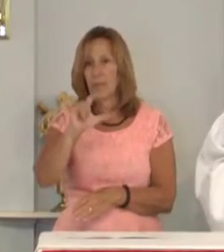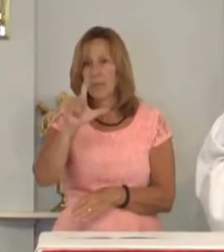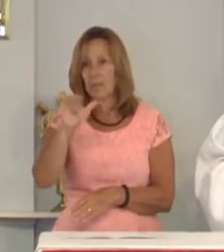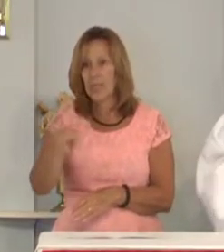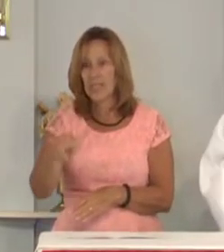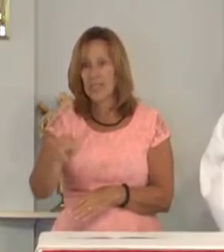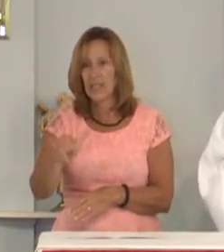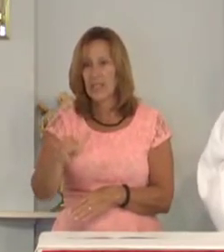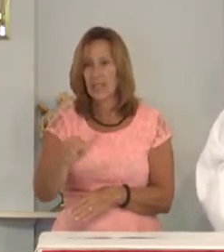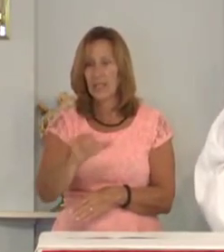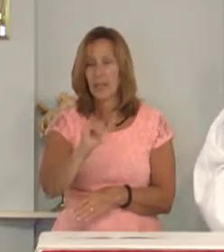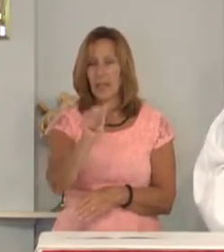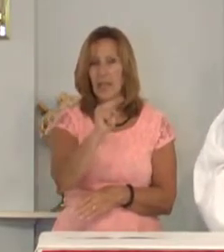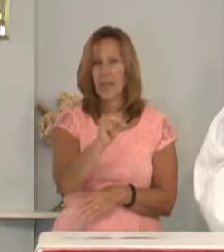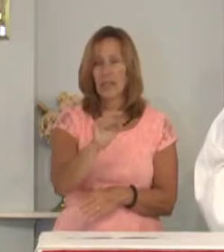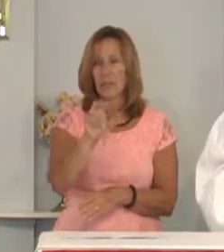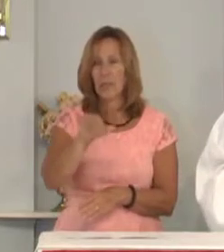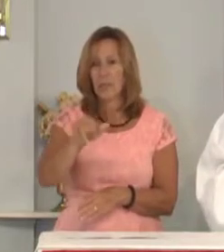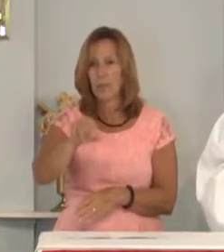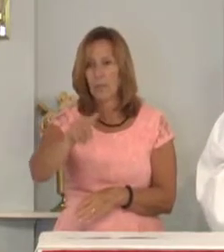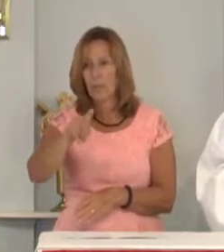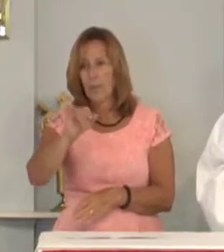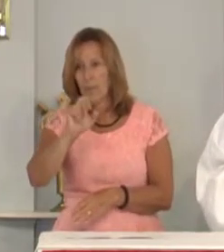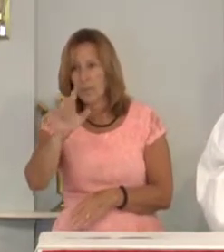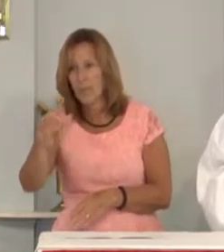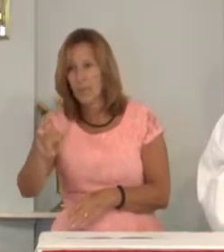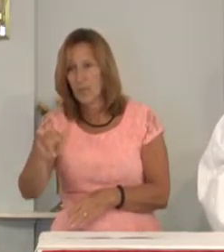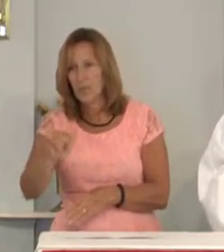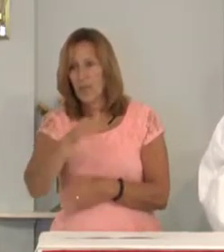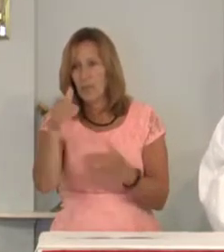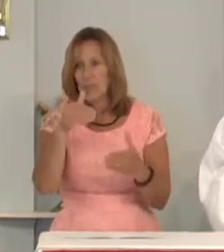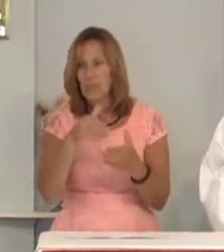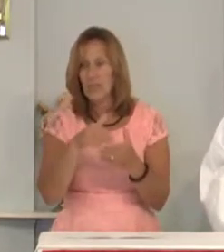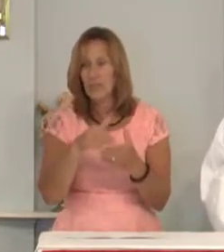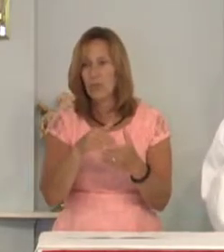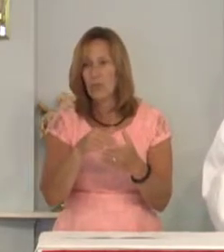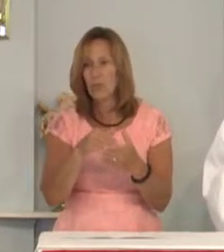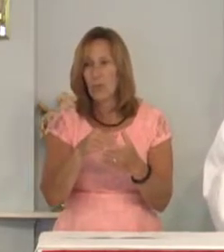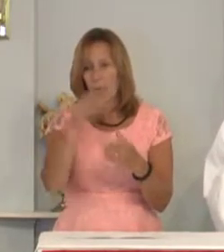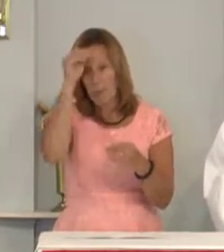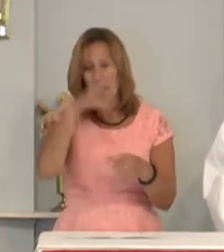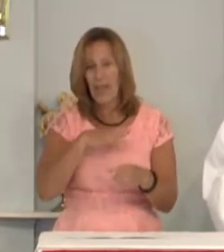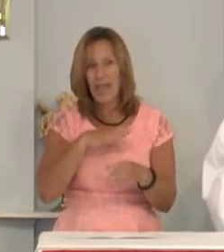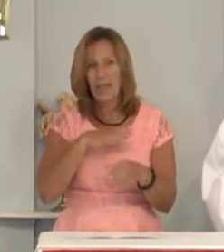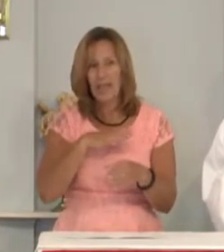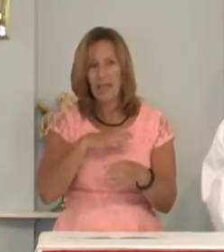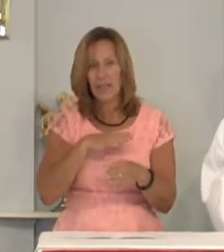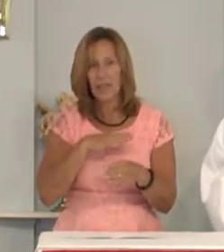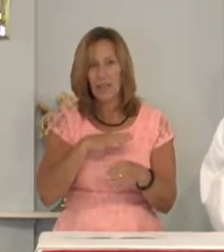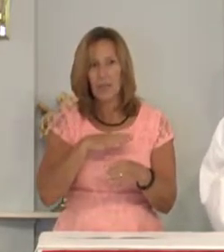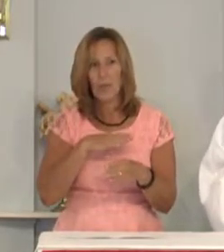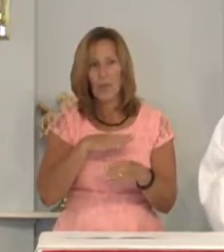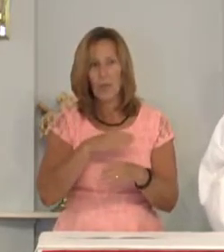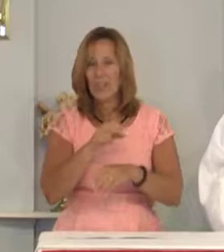Ian Paisley was a central figure in what the Irish call the troubles